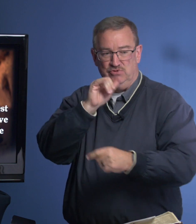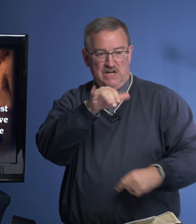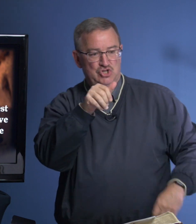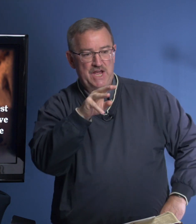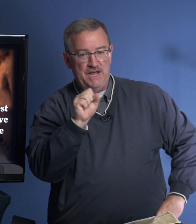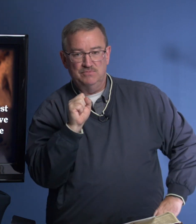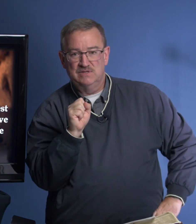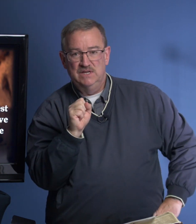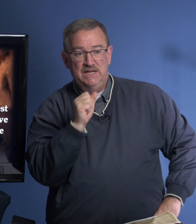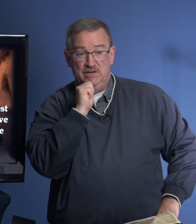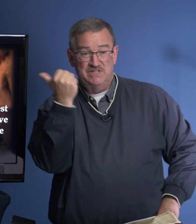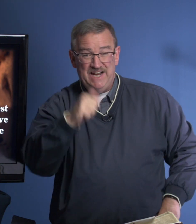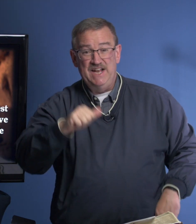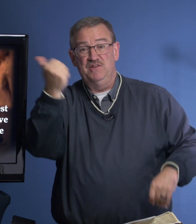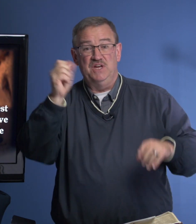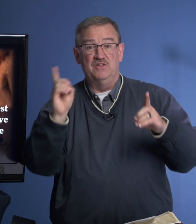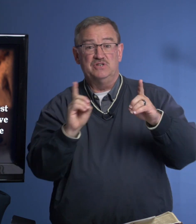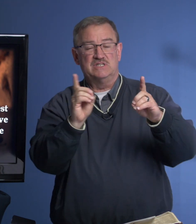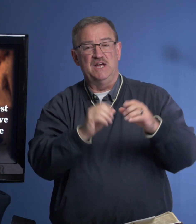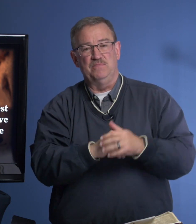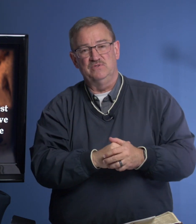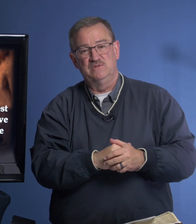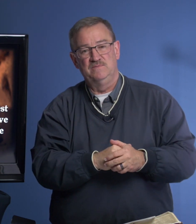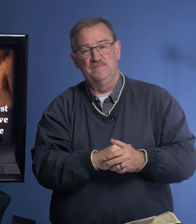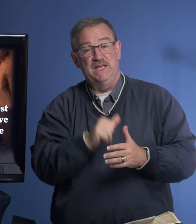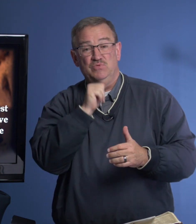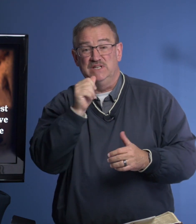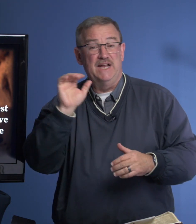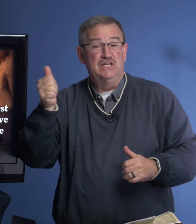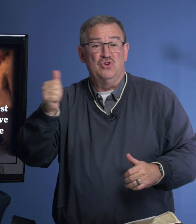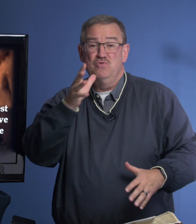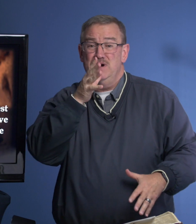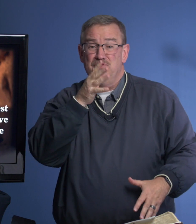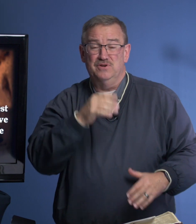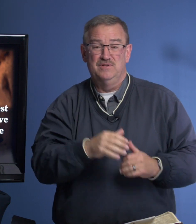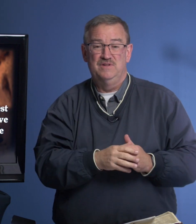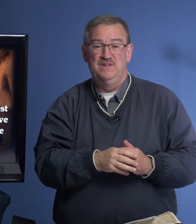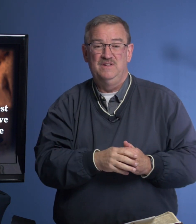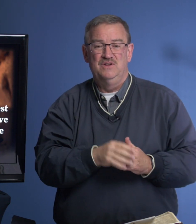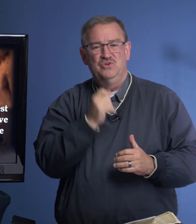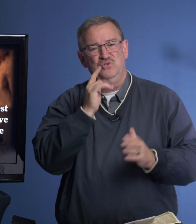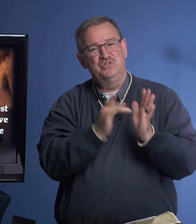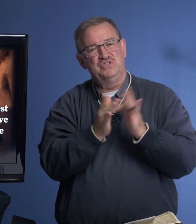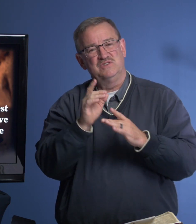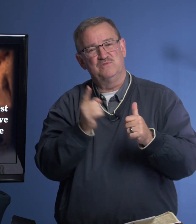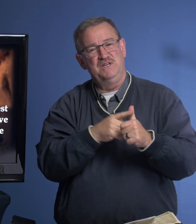was not James. It was not any of the other disciples. It was not his own mother. Who did Jesus meet